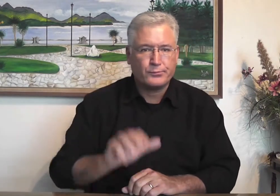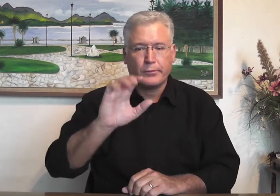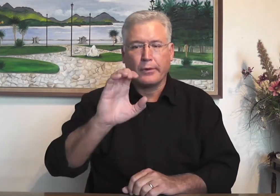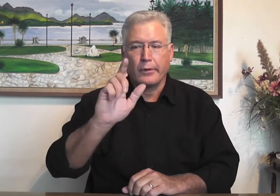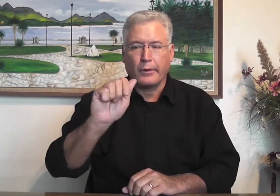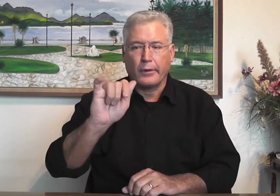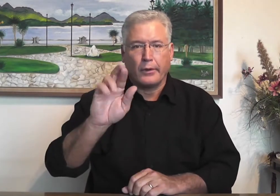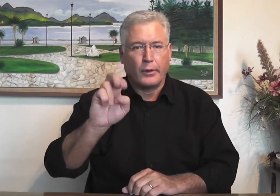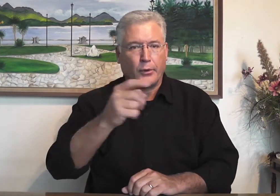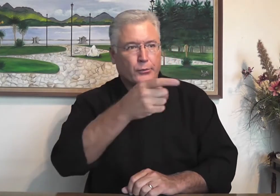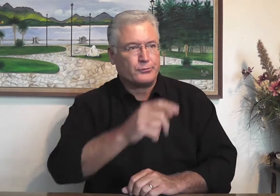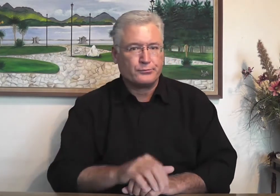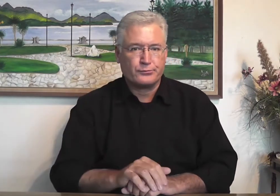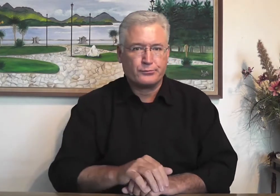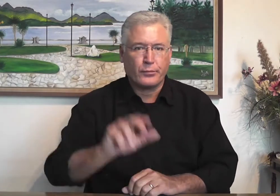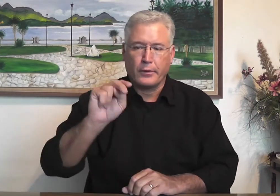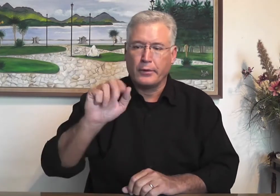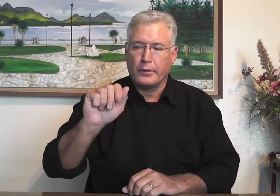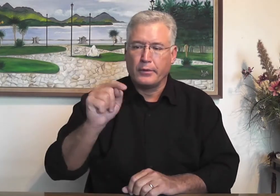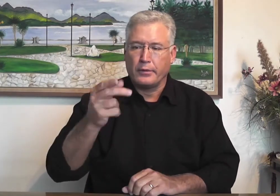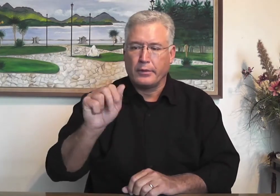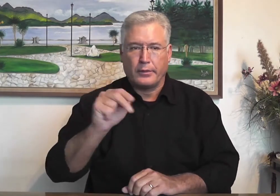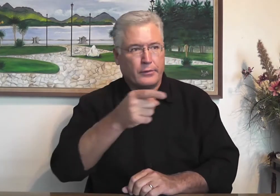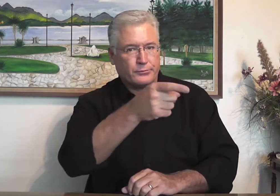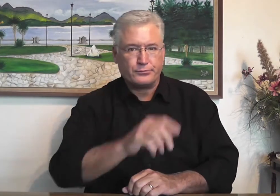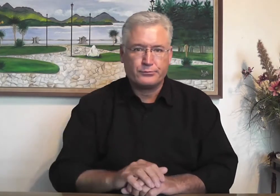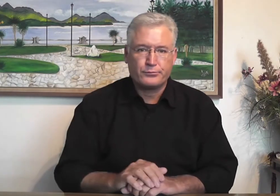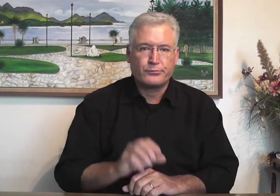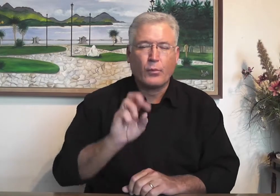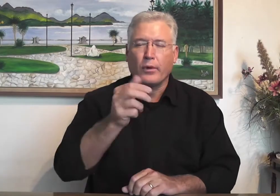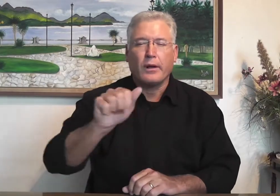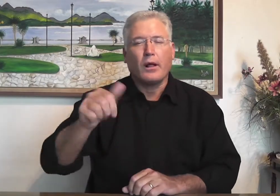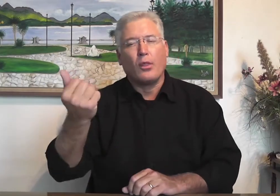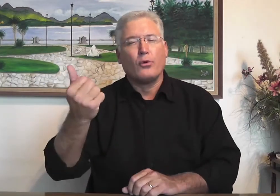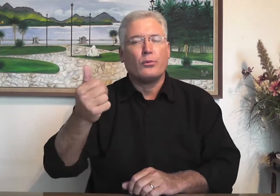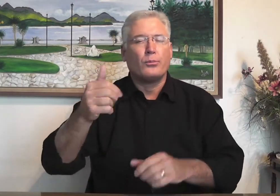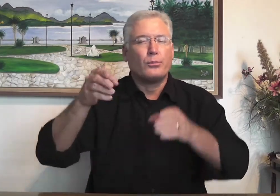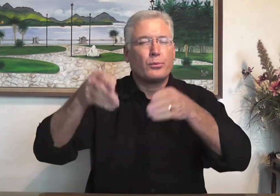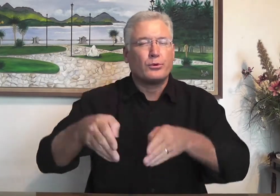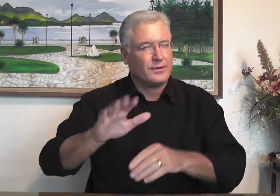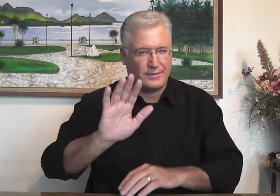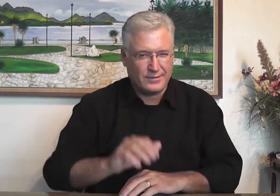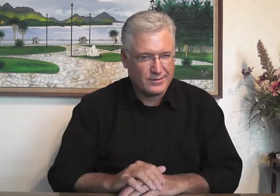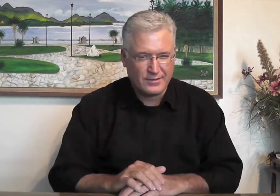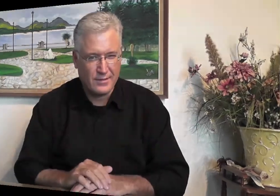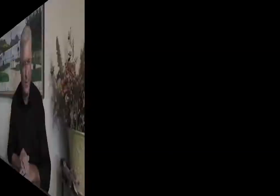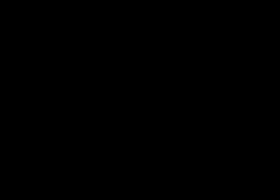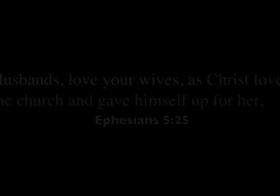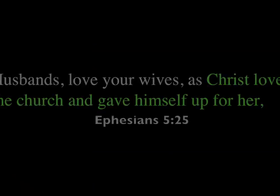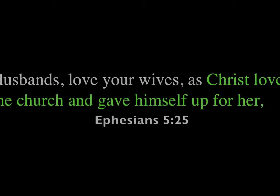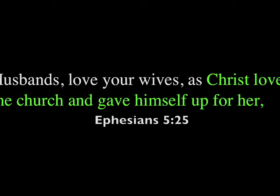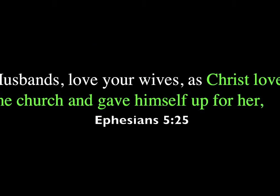Joe, Claire, or Nathan, or any other individual.